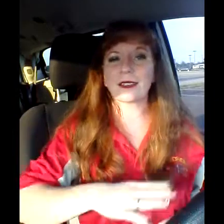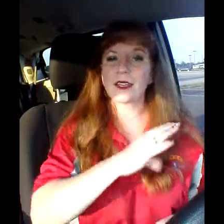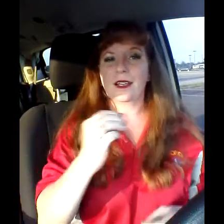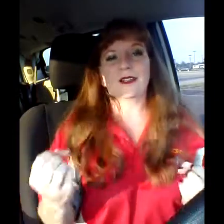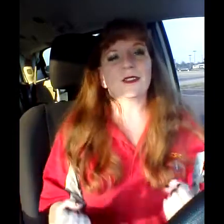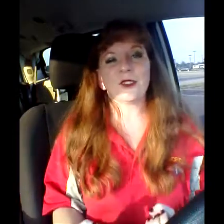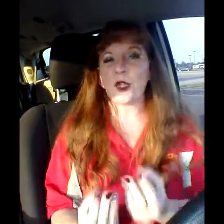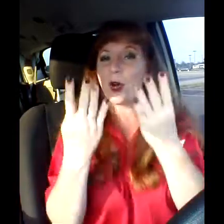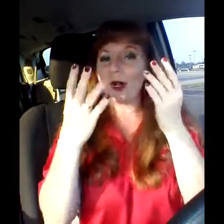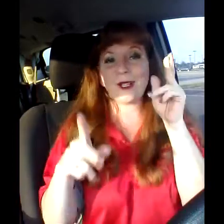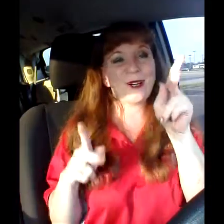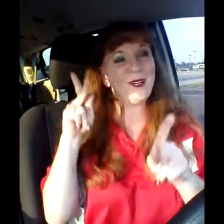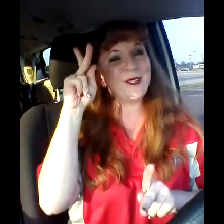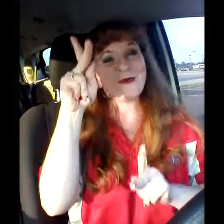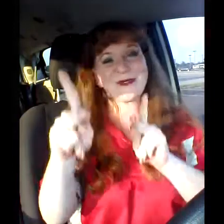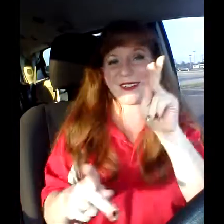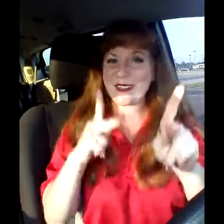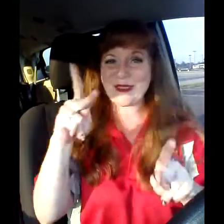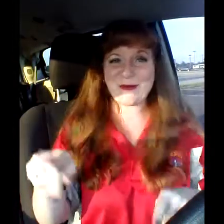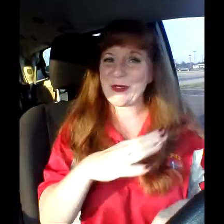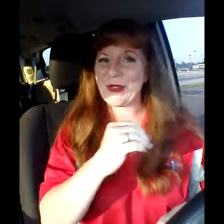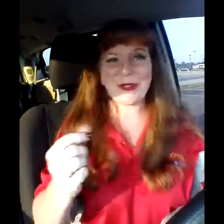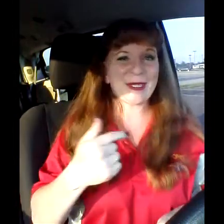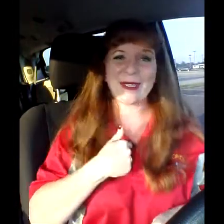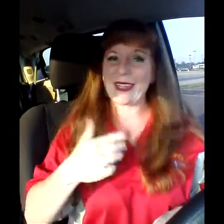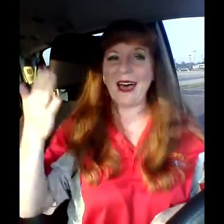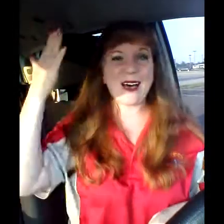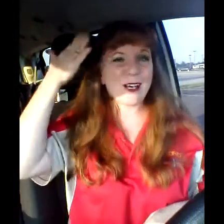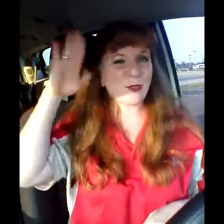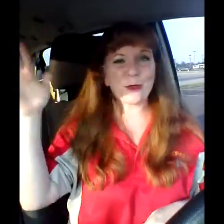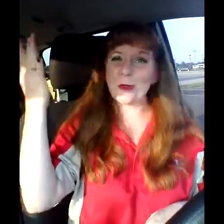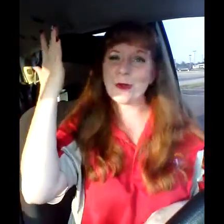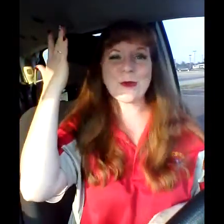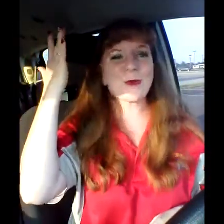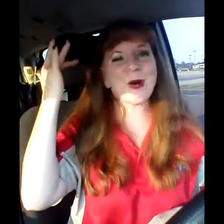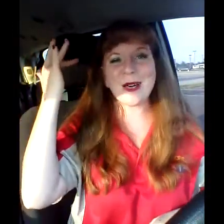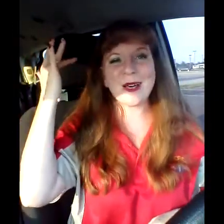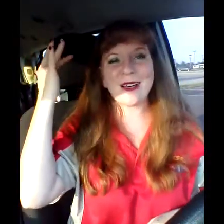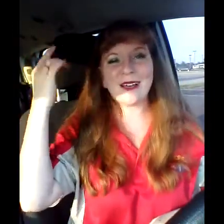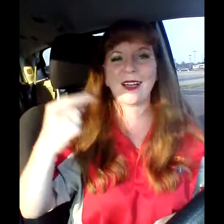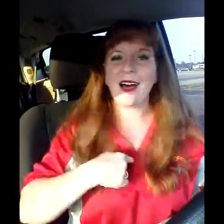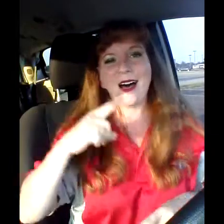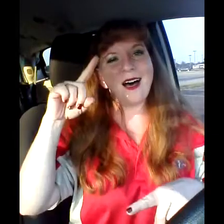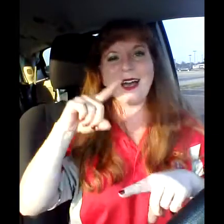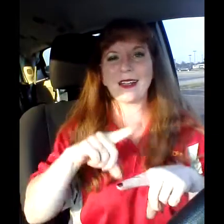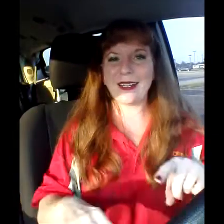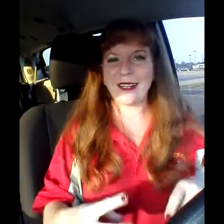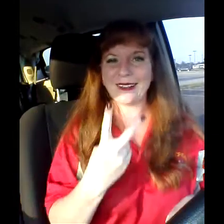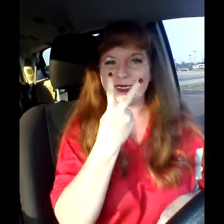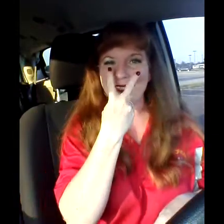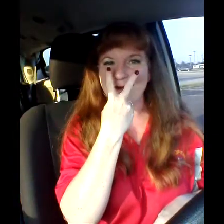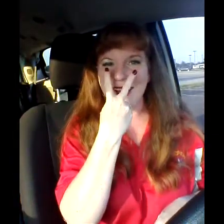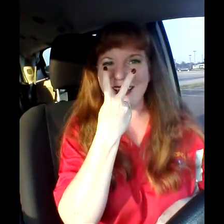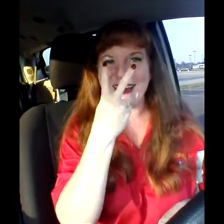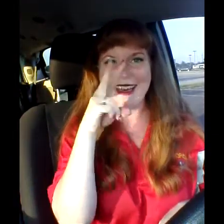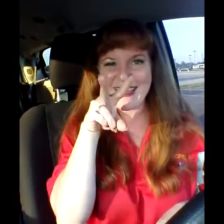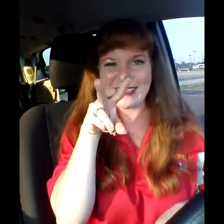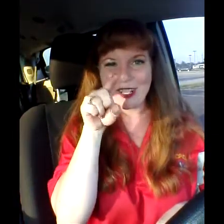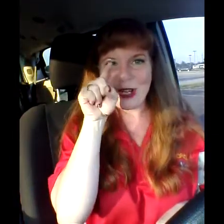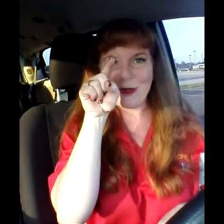And all our people And I don't know why I can't keep my eyes